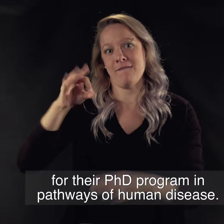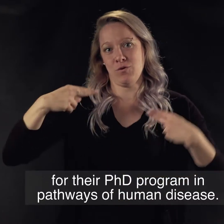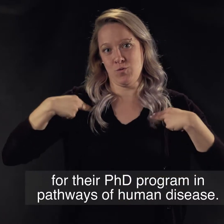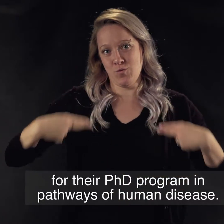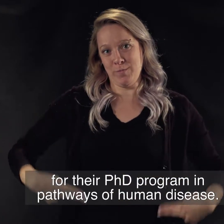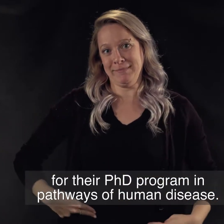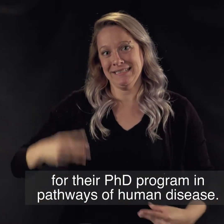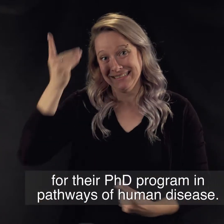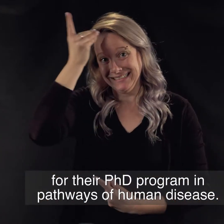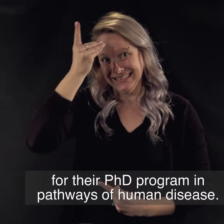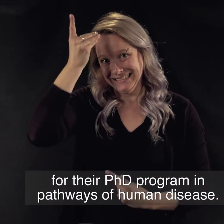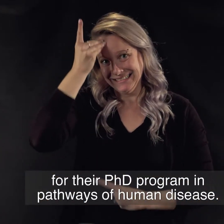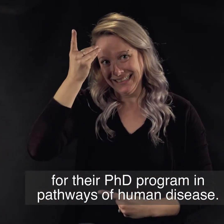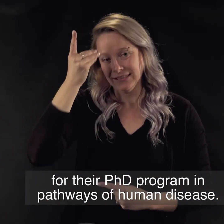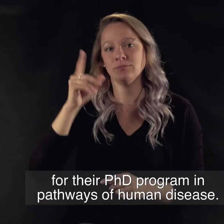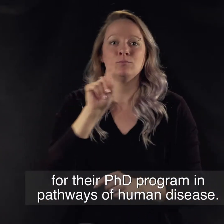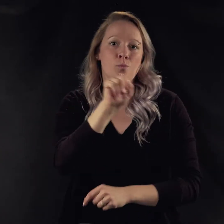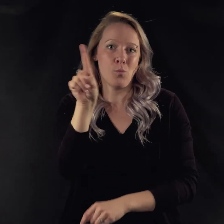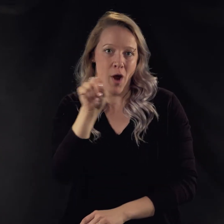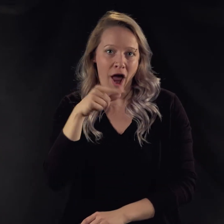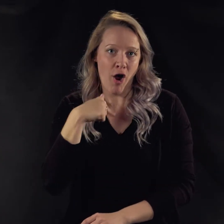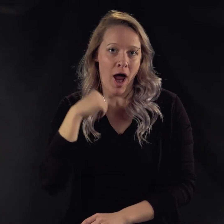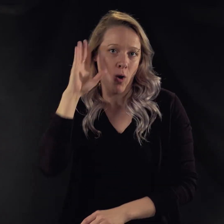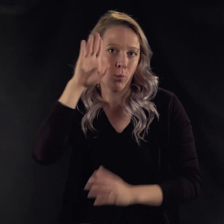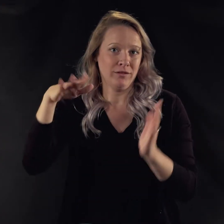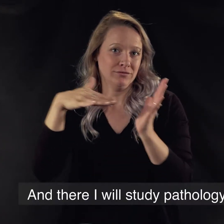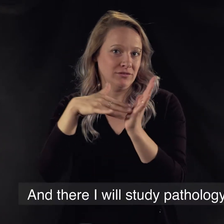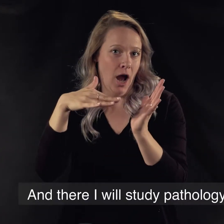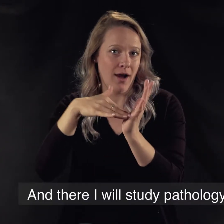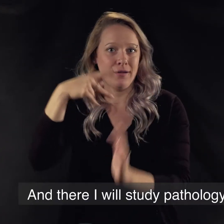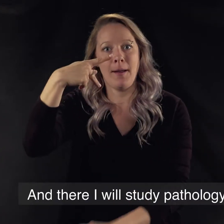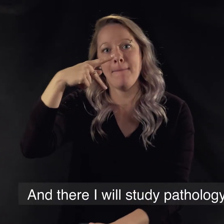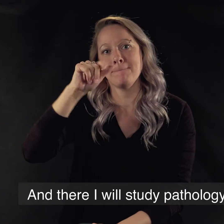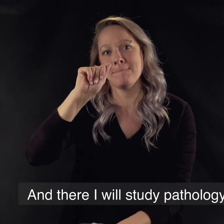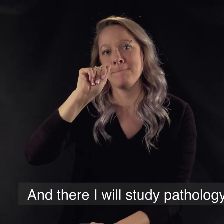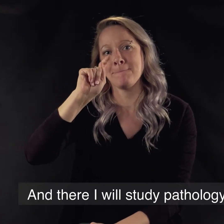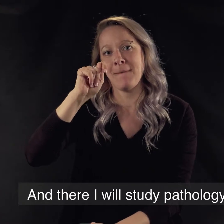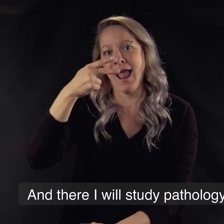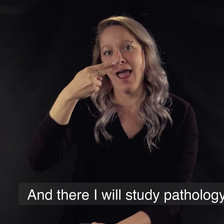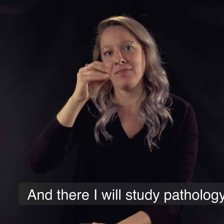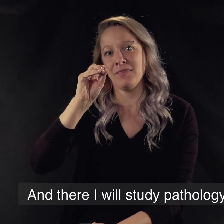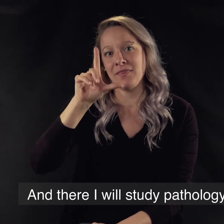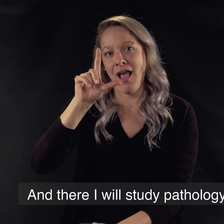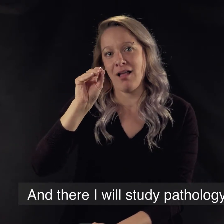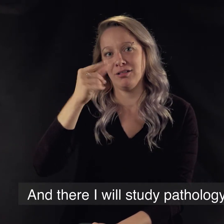disease and there I will study pathology